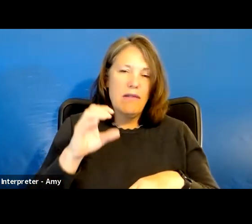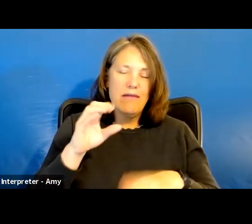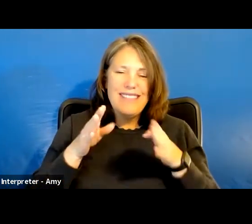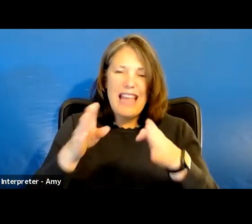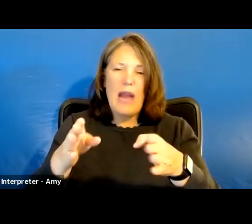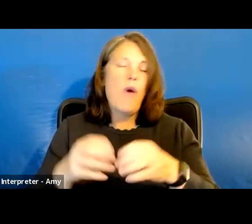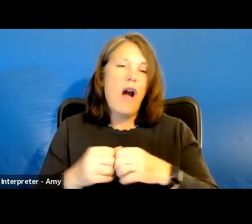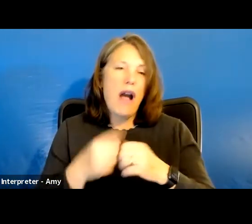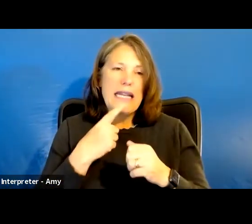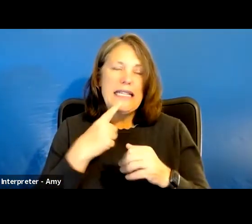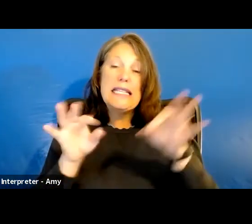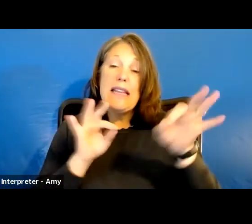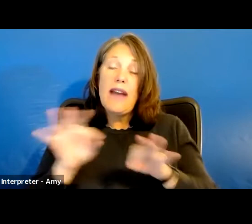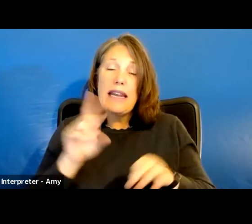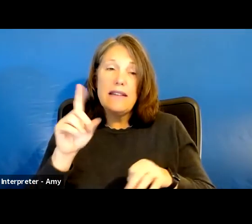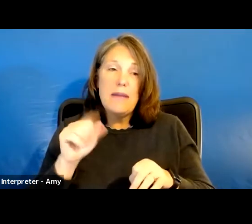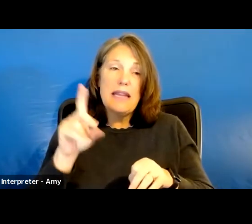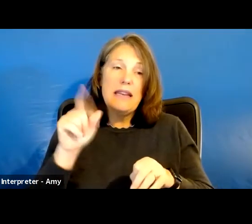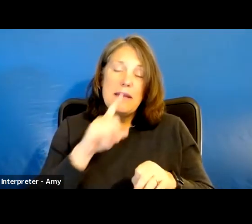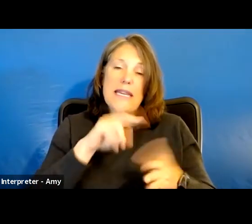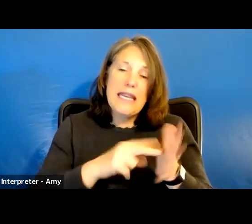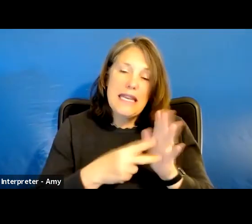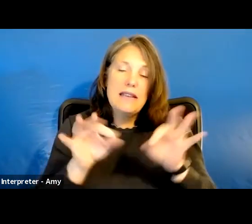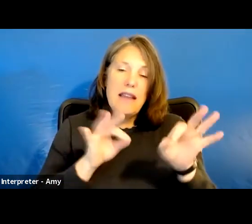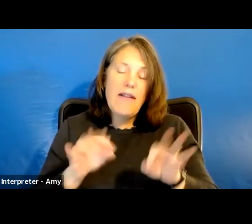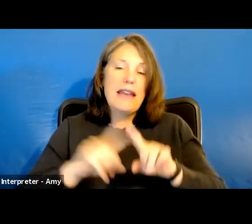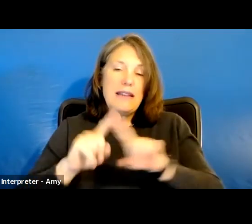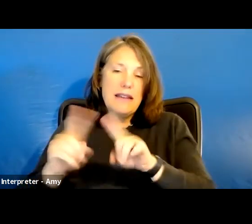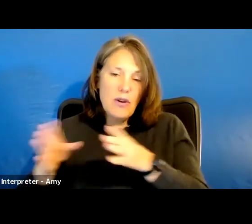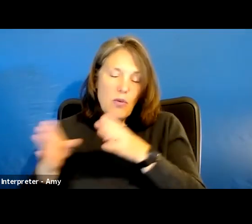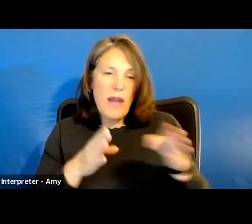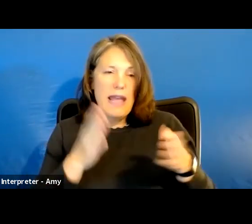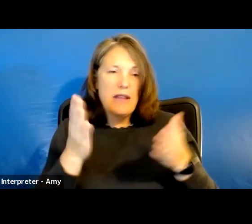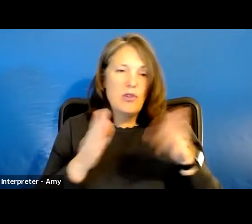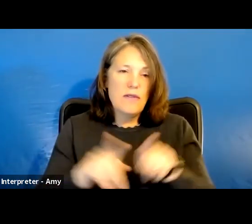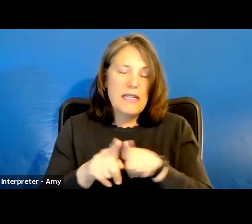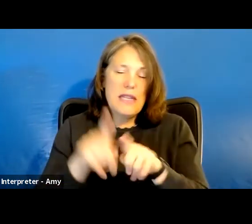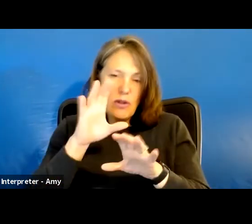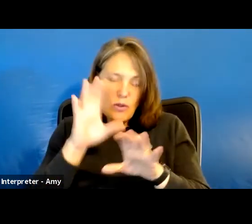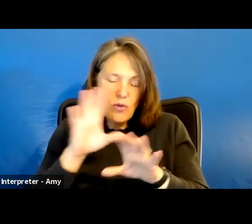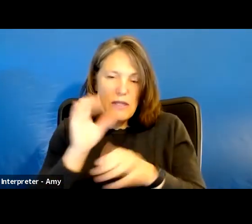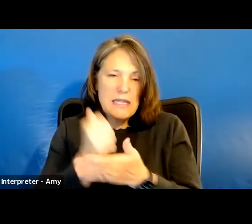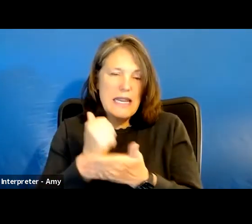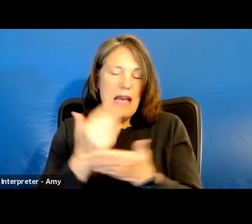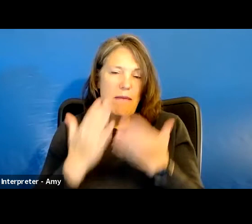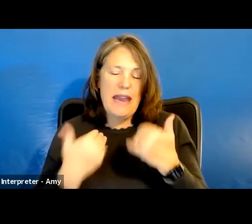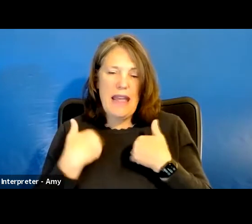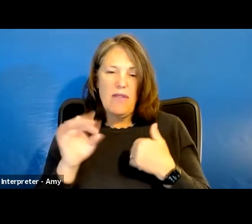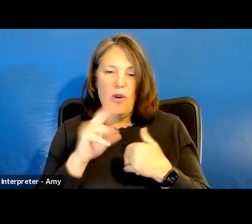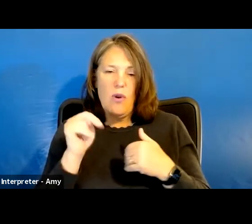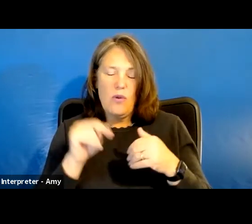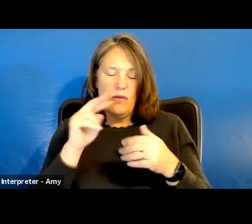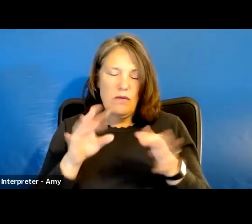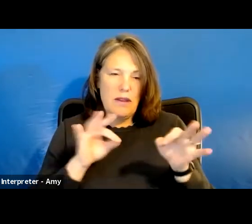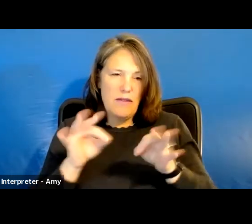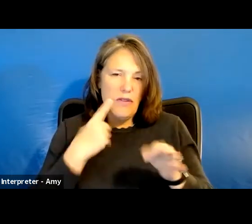defining disability. Disability is defined in many different ways. Services you seek out might have their own definition. For example,